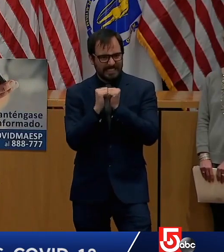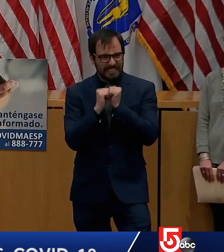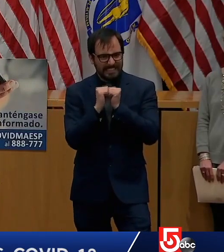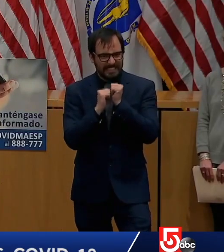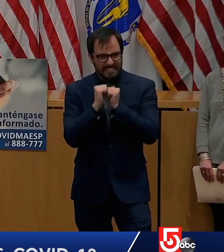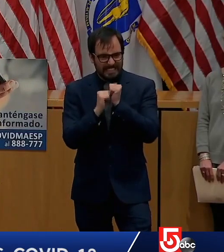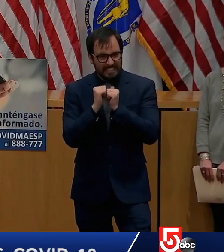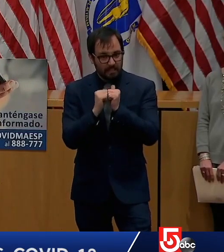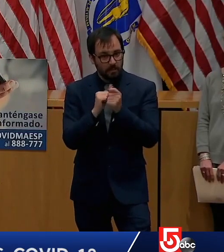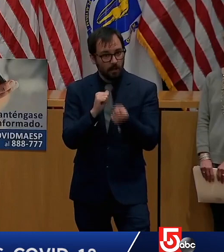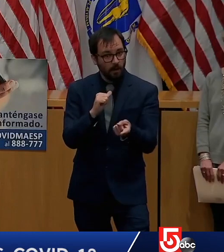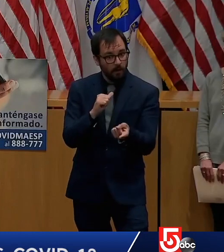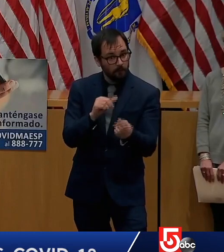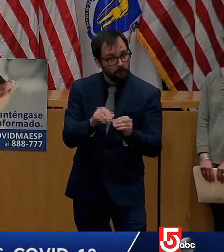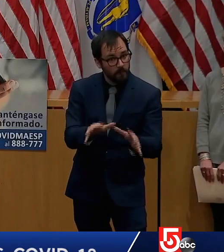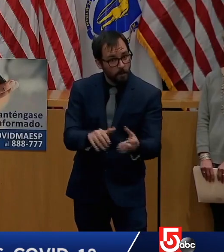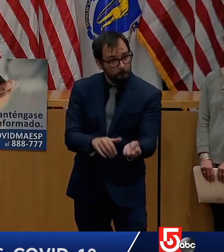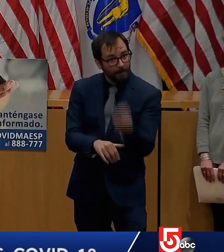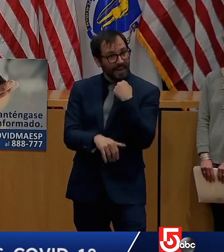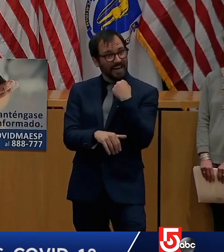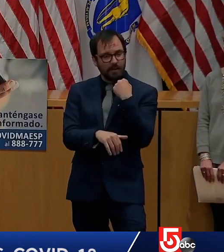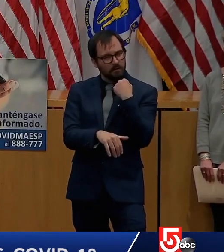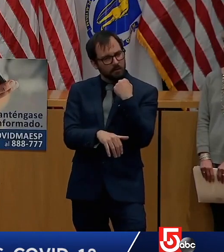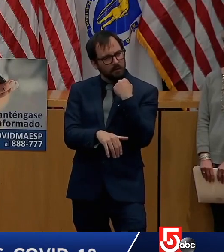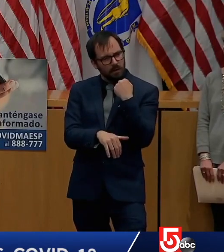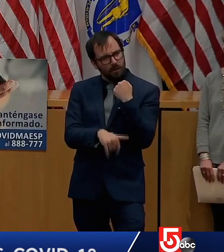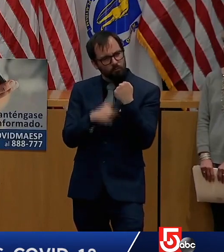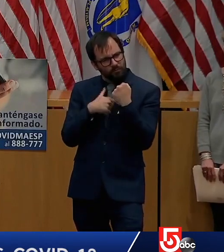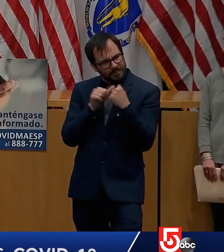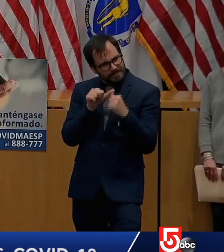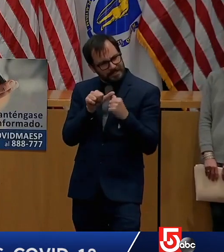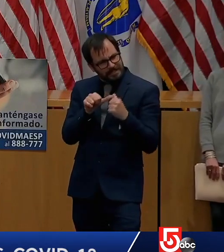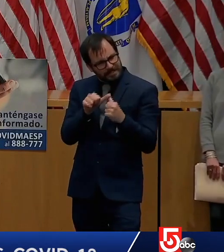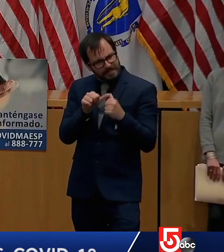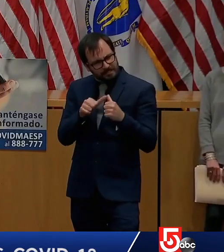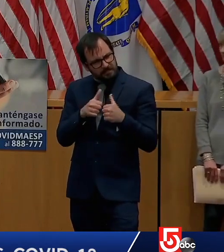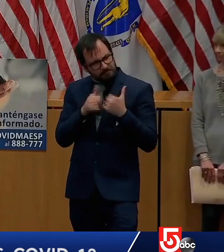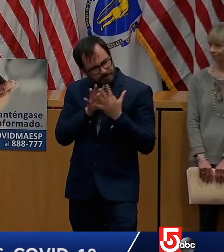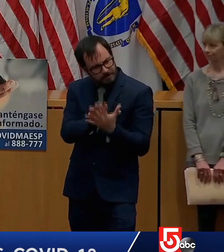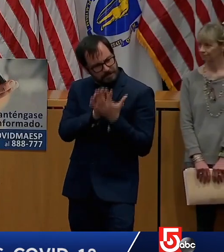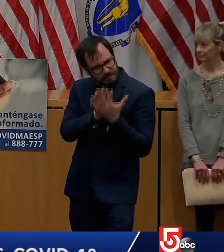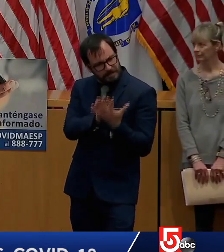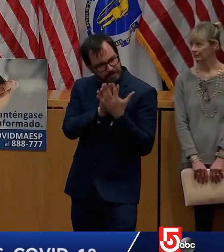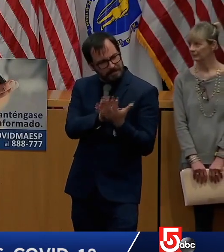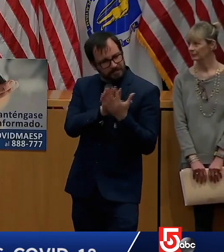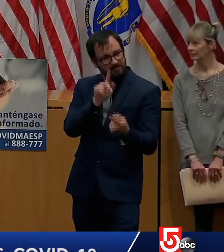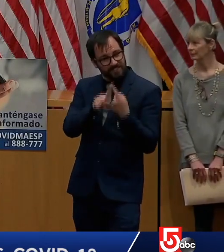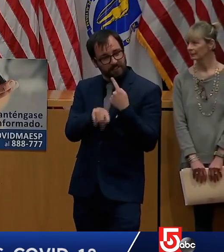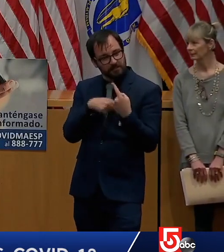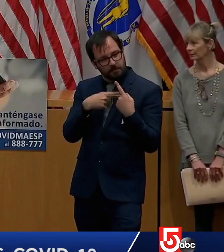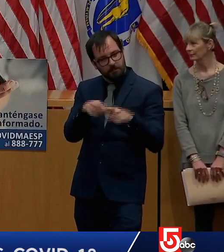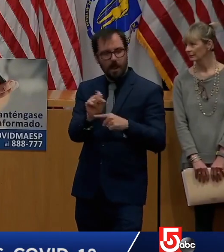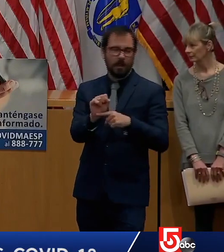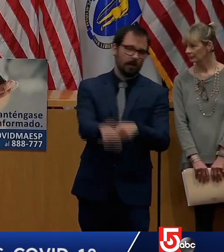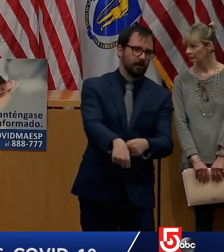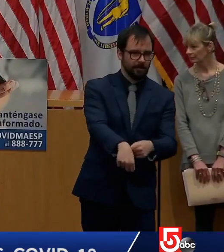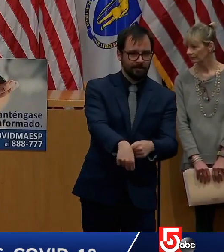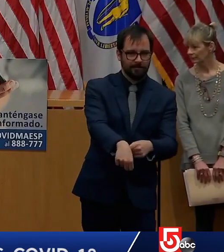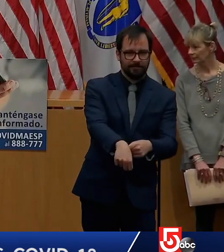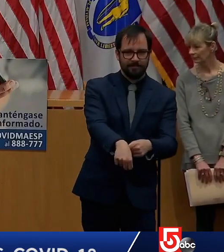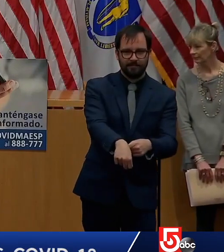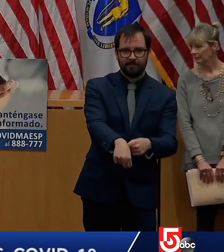it all the way to the end. That's the way people need to think about this. Can you respond to the president's immigration order?